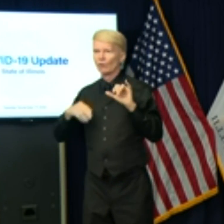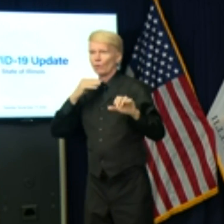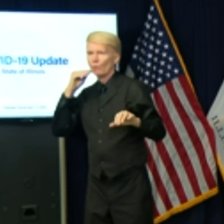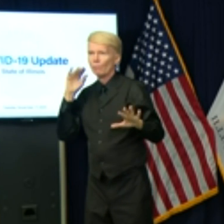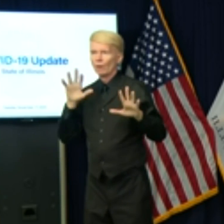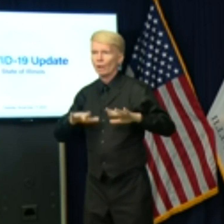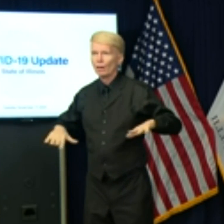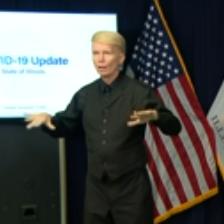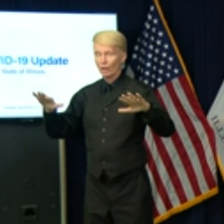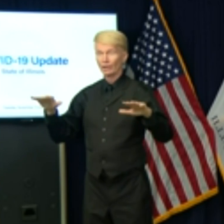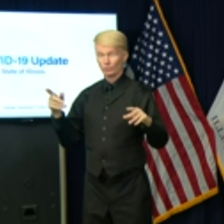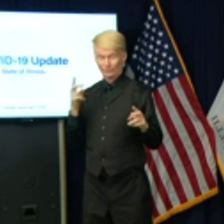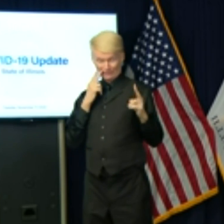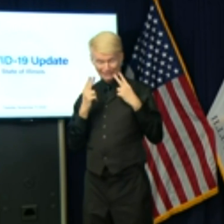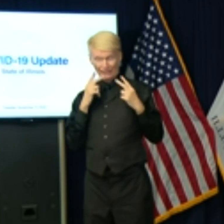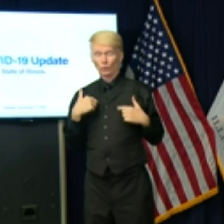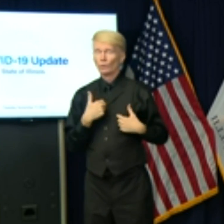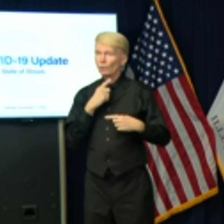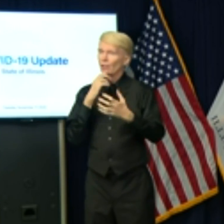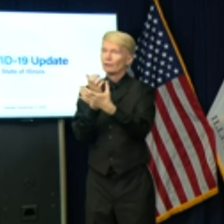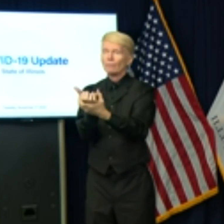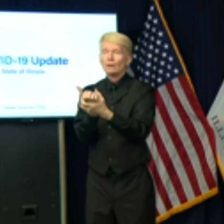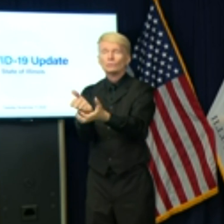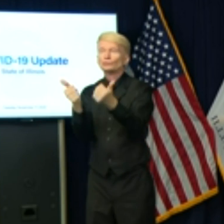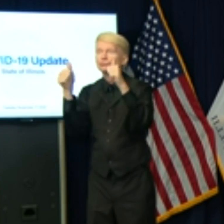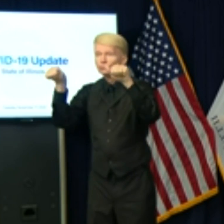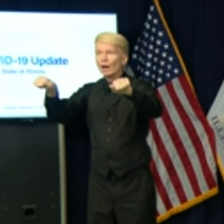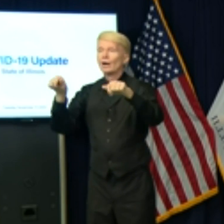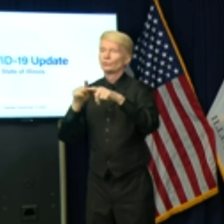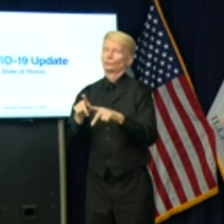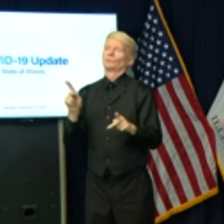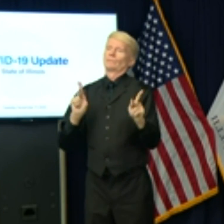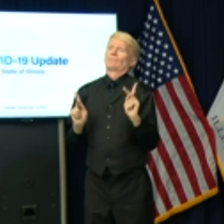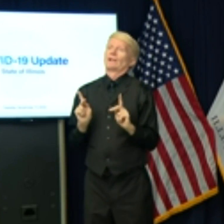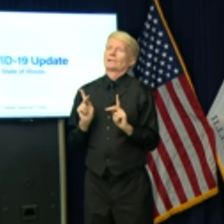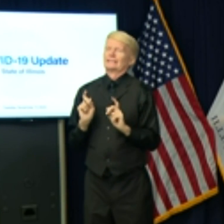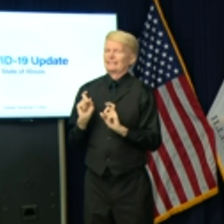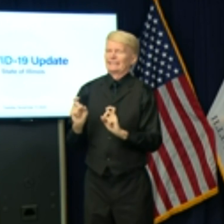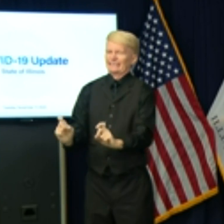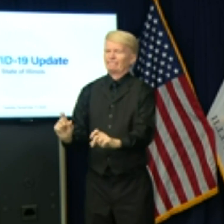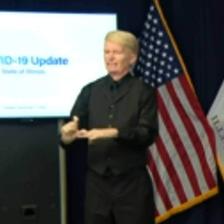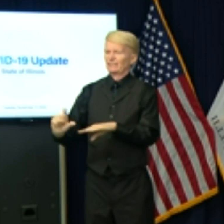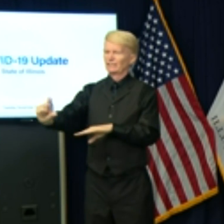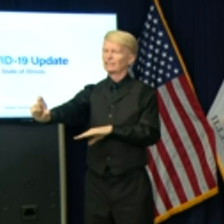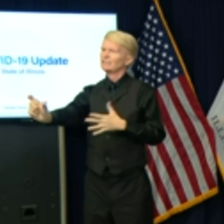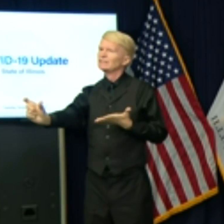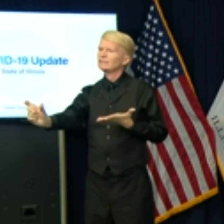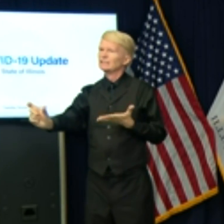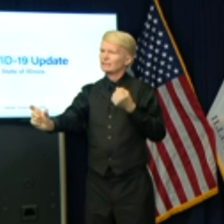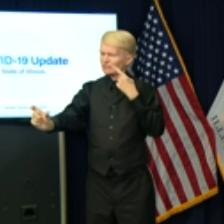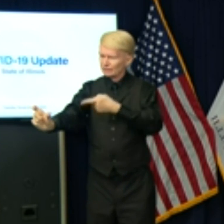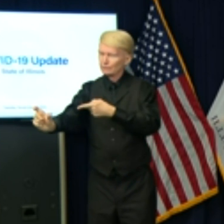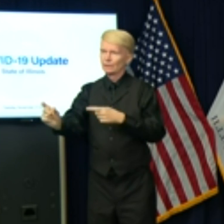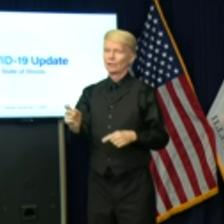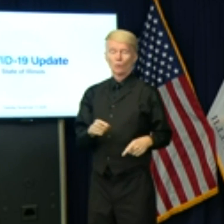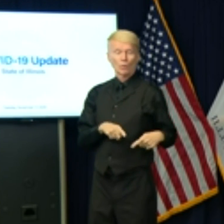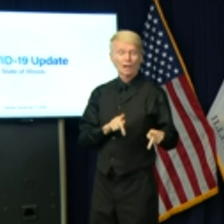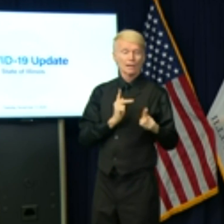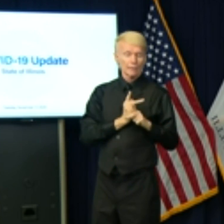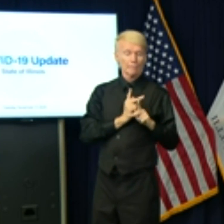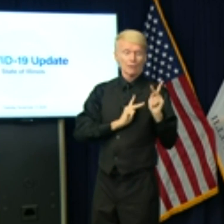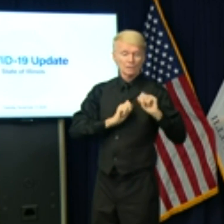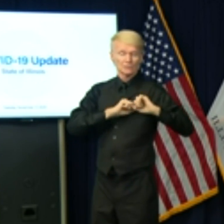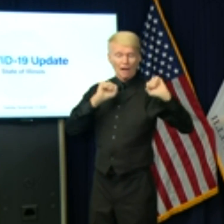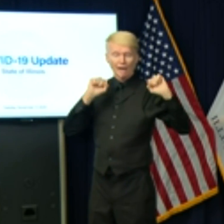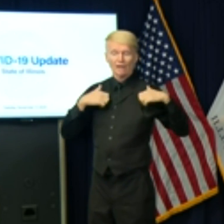everybody sees how much we're trying to give some people something while trying to make sure that we protect the health and safety